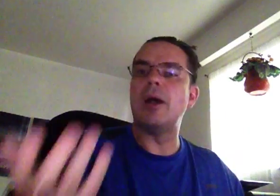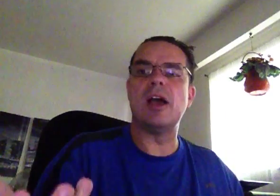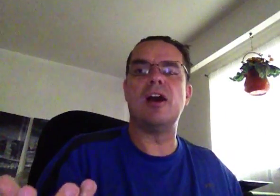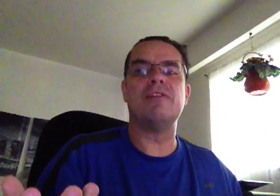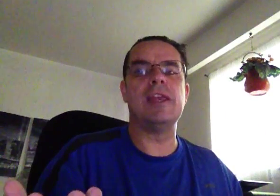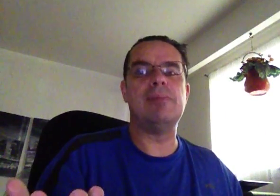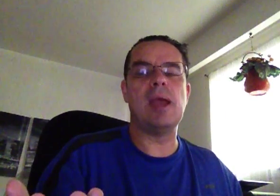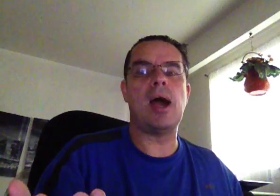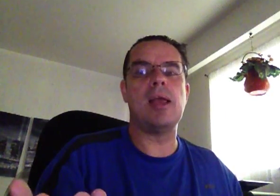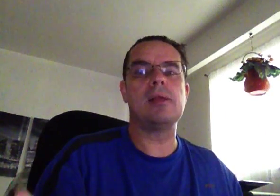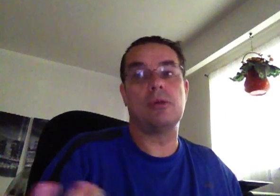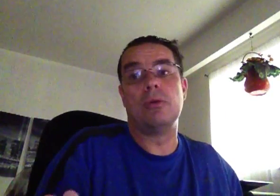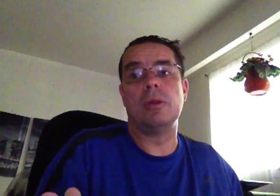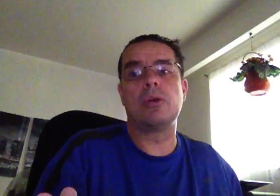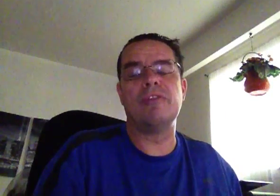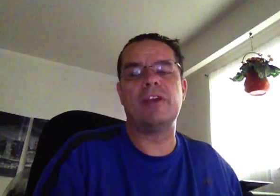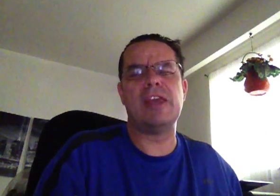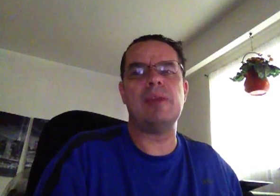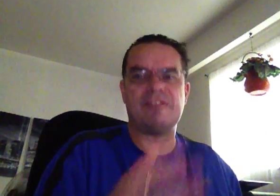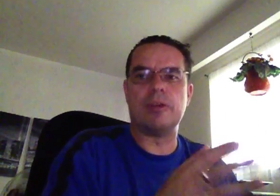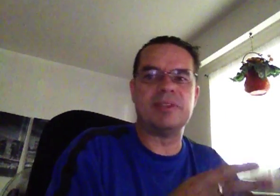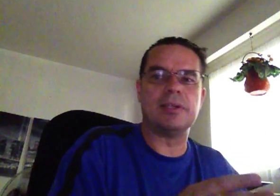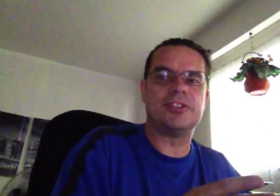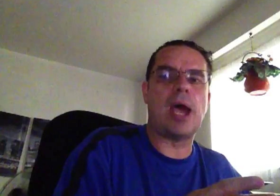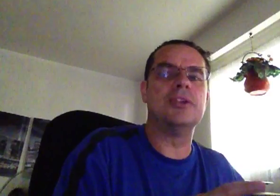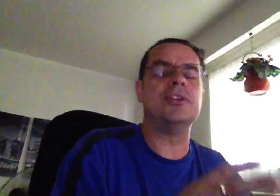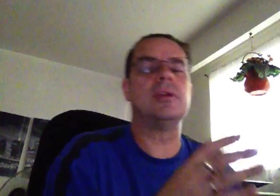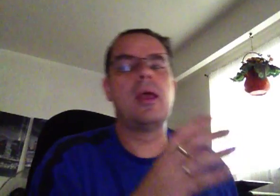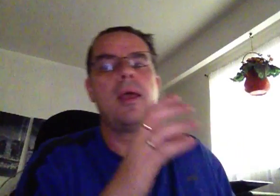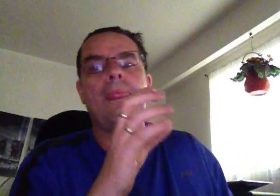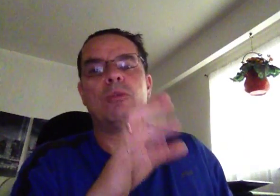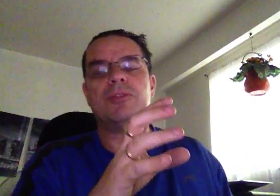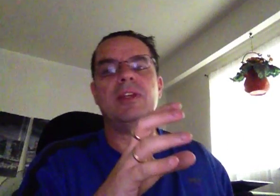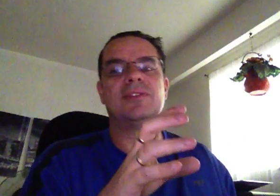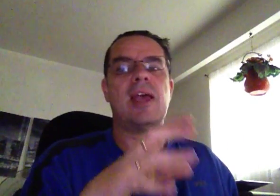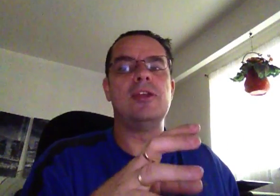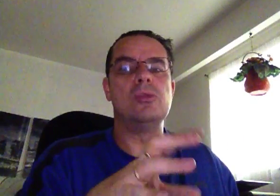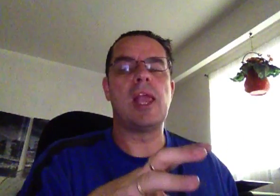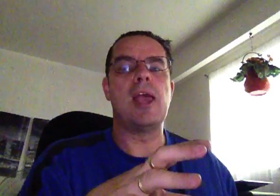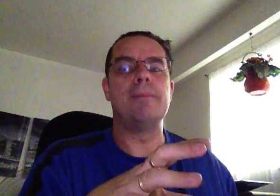now, you have an API. You're only a little equivalent of an API for a particular strategy, which means then you can